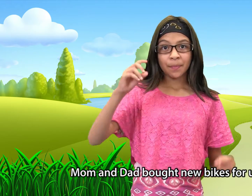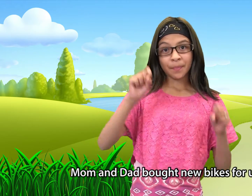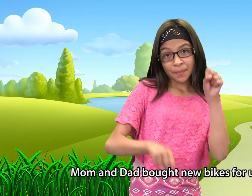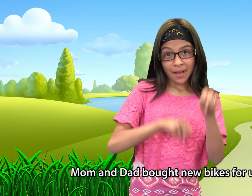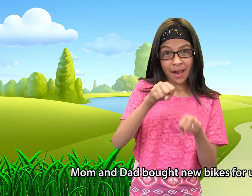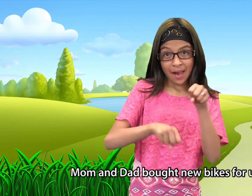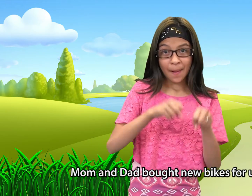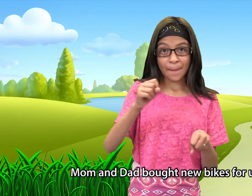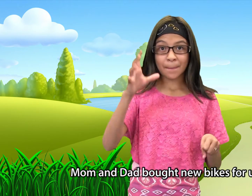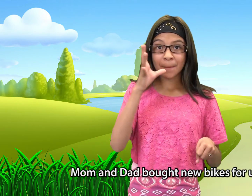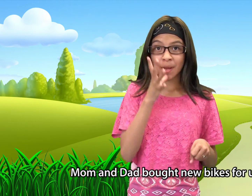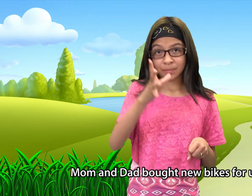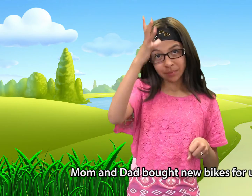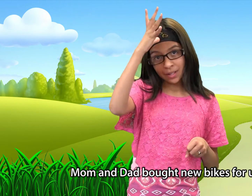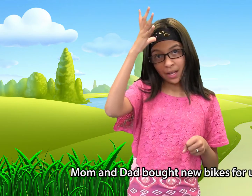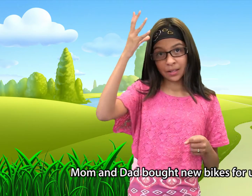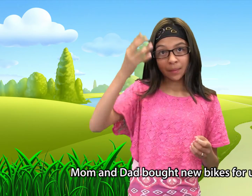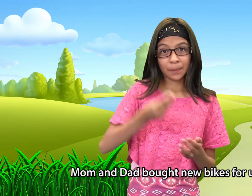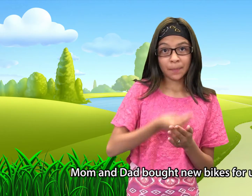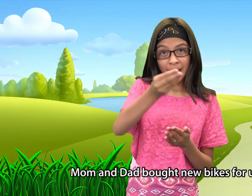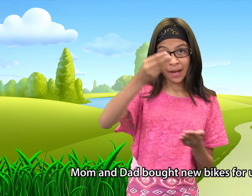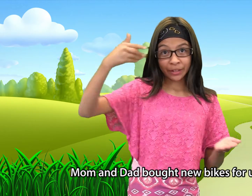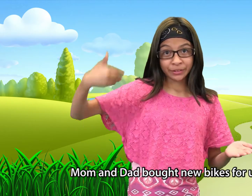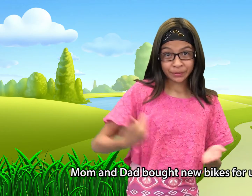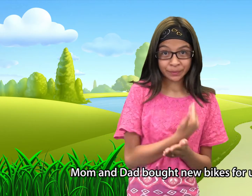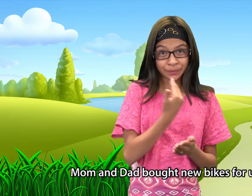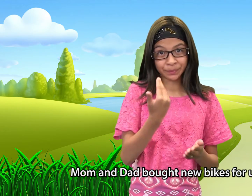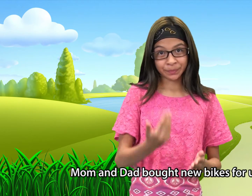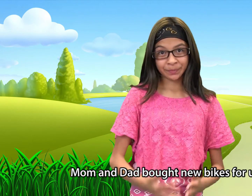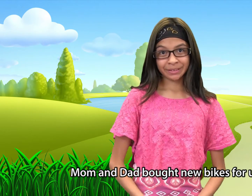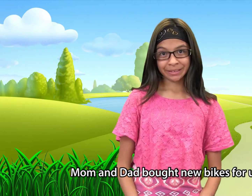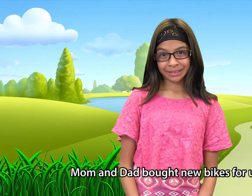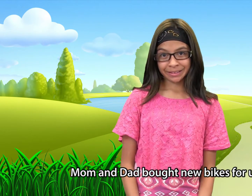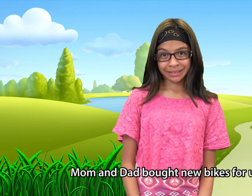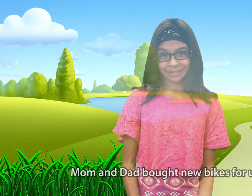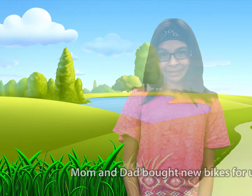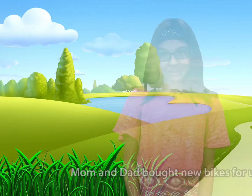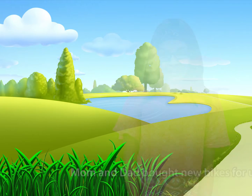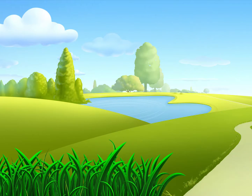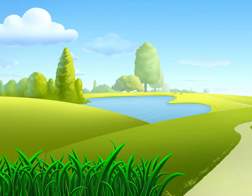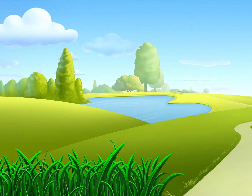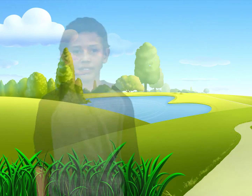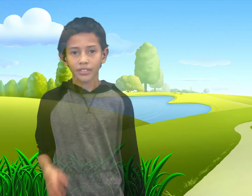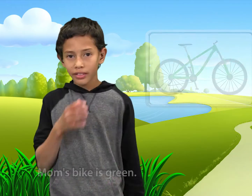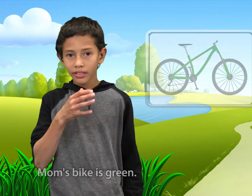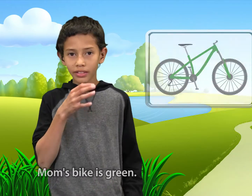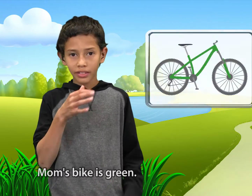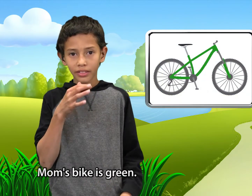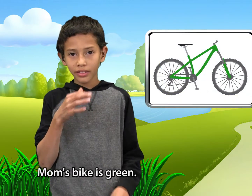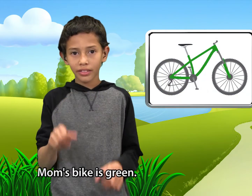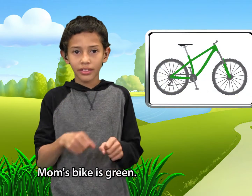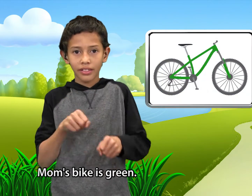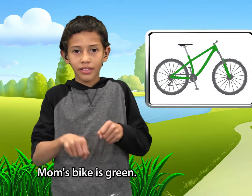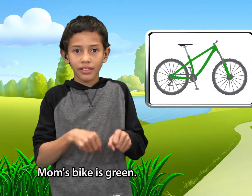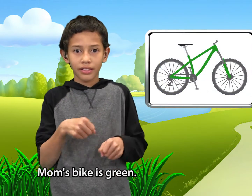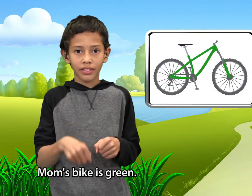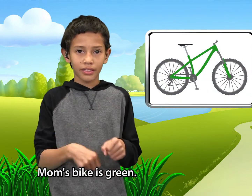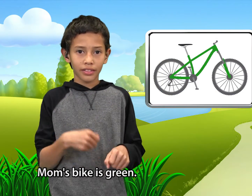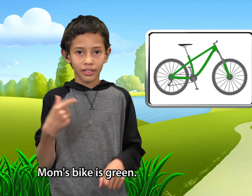mom and dad bought new bikes for us mom's bike